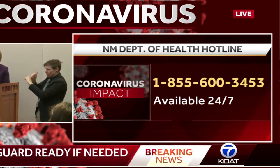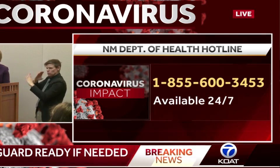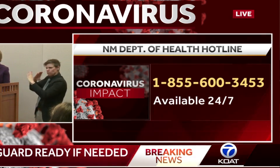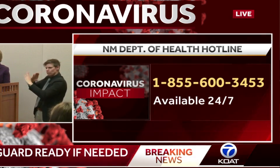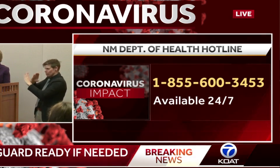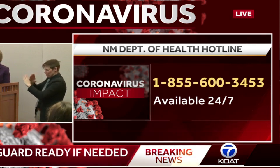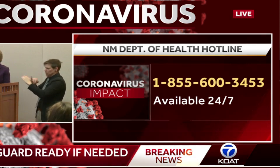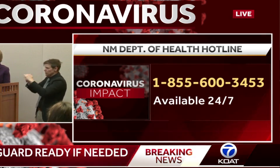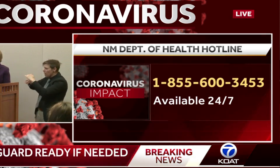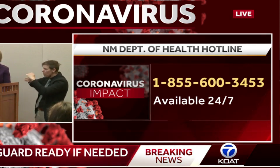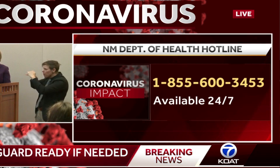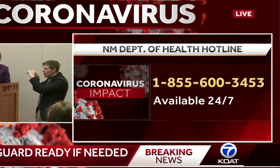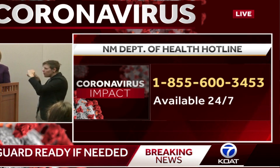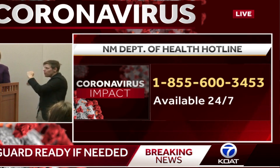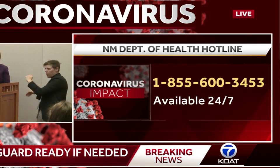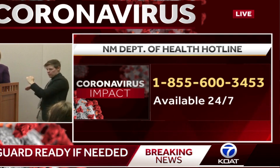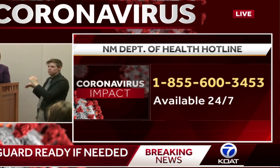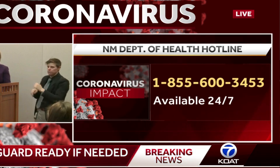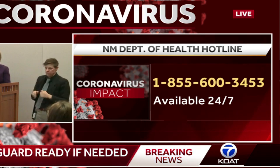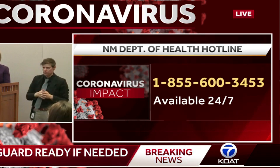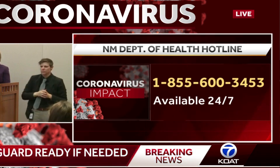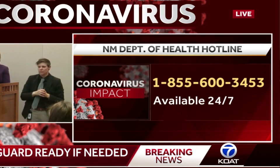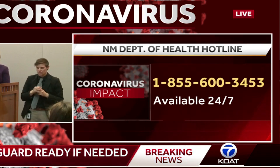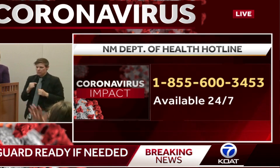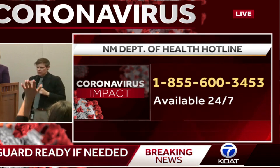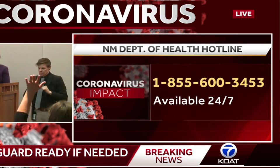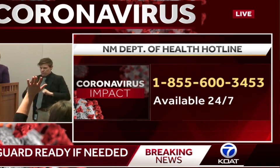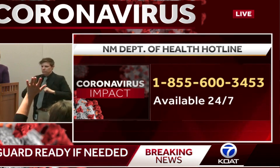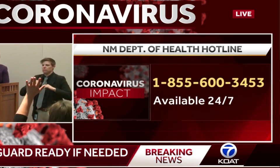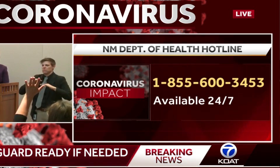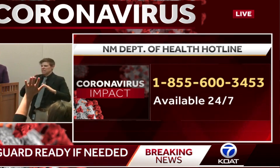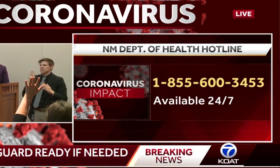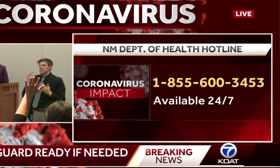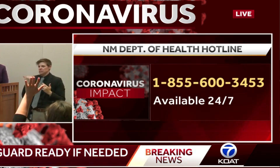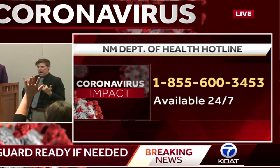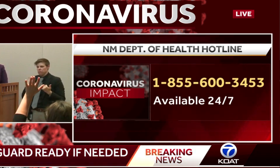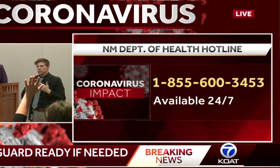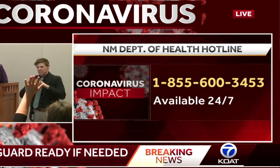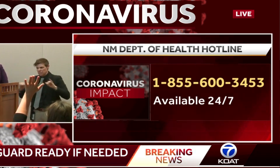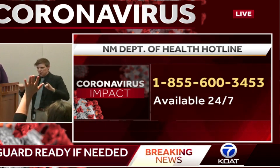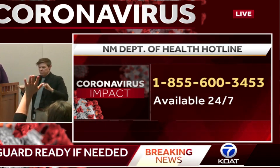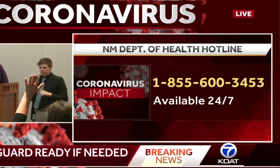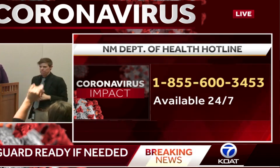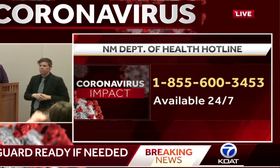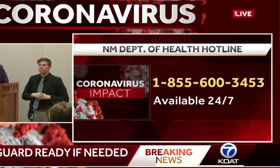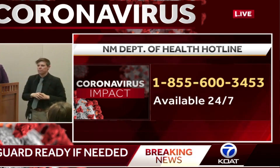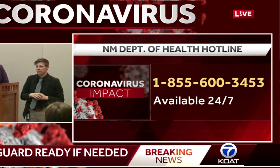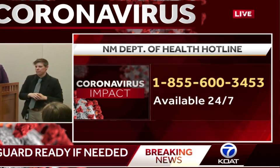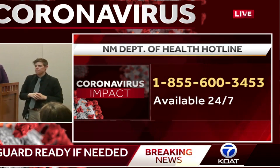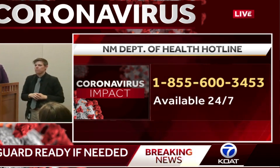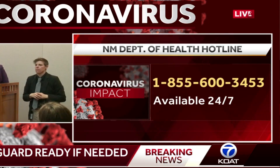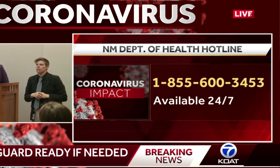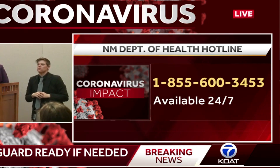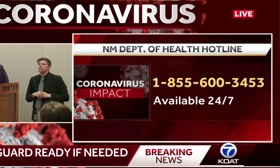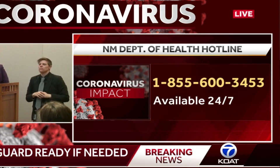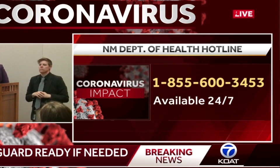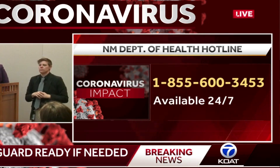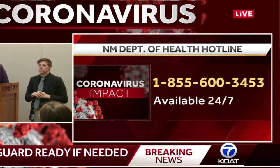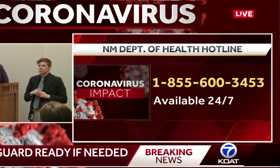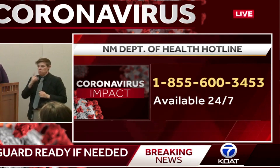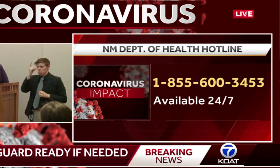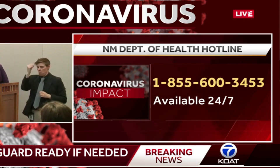that protect New Mexico families. We're doing those simultaneously. I had one in the very back. And then I'm going to go